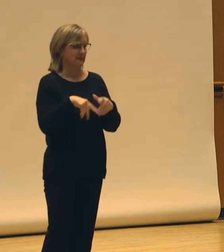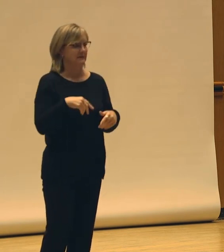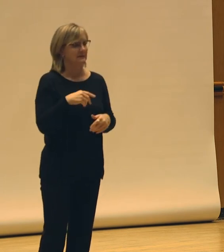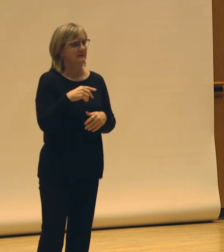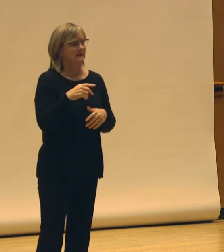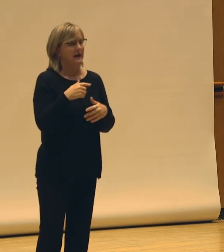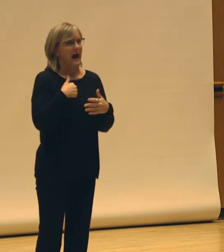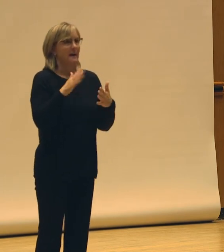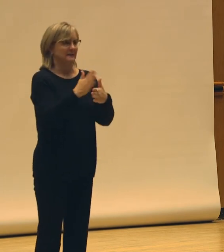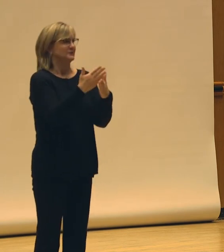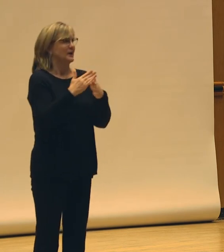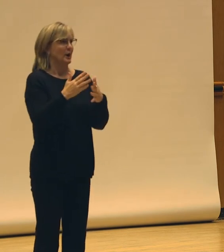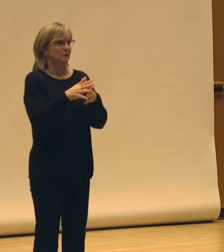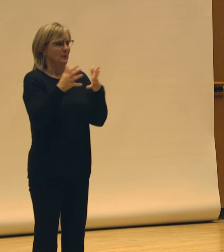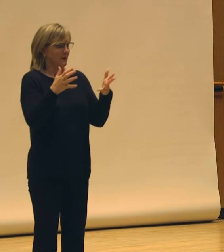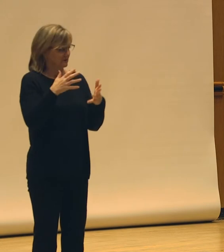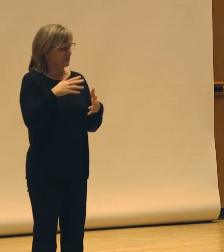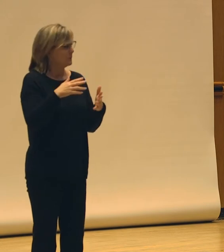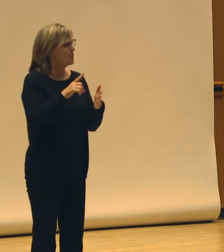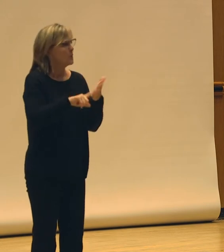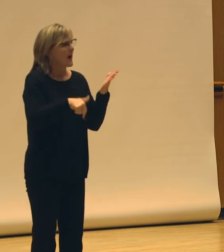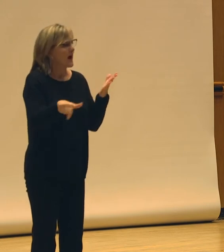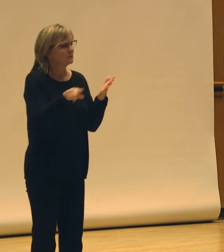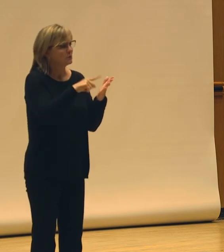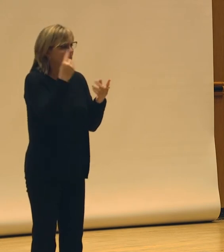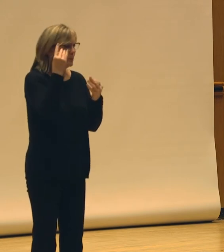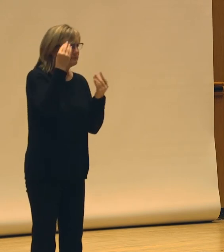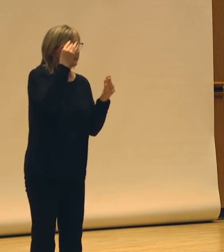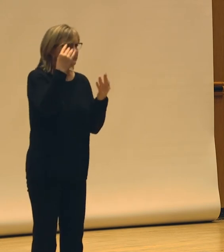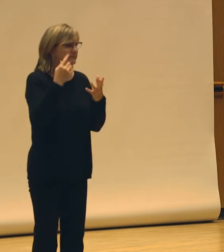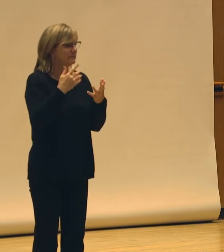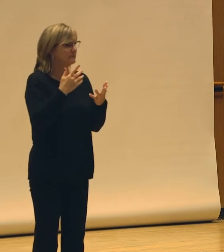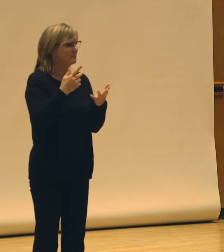So much sharing that I've been doing. What else is on your brains, minds, hearts?